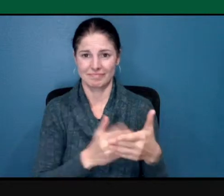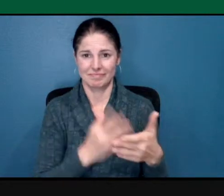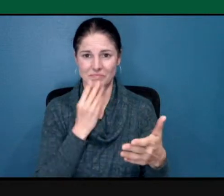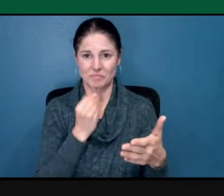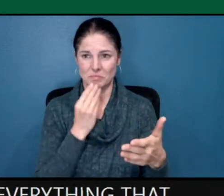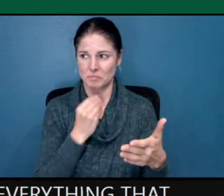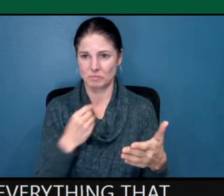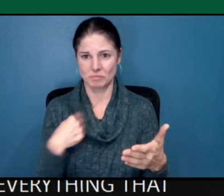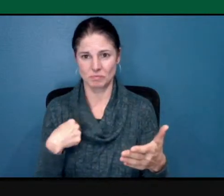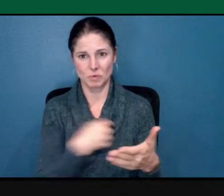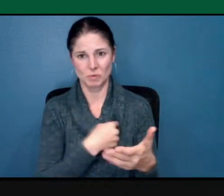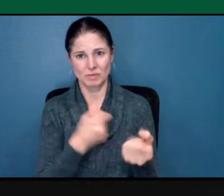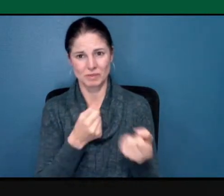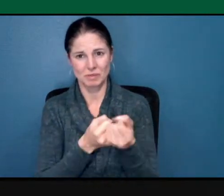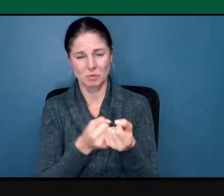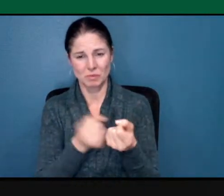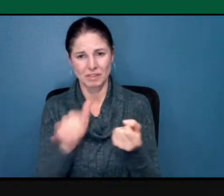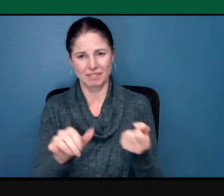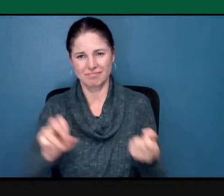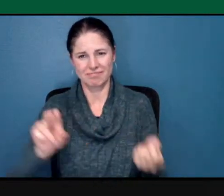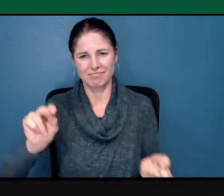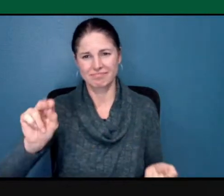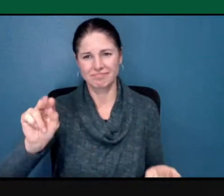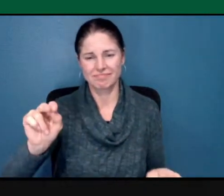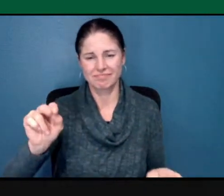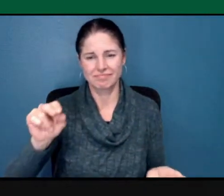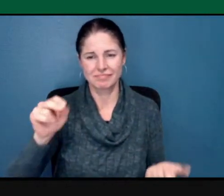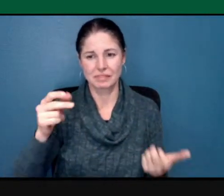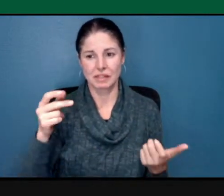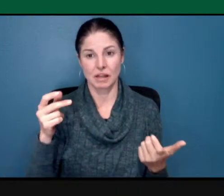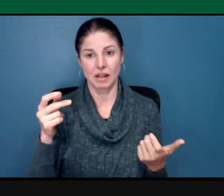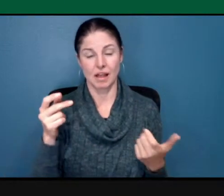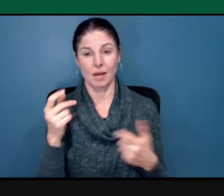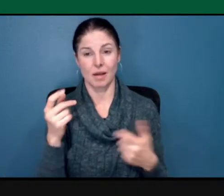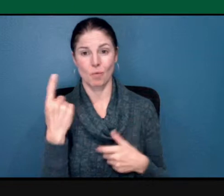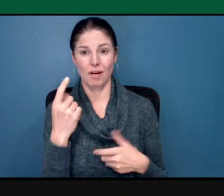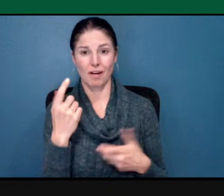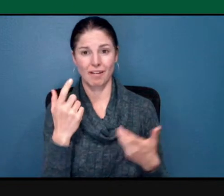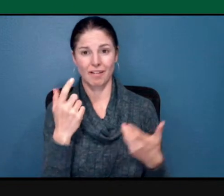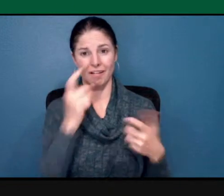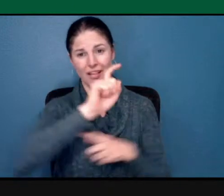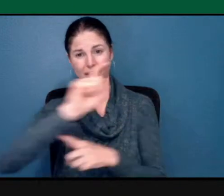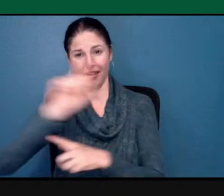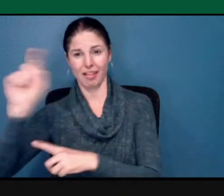One of which had language about white supremacy.